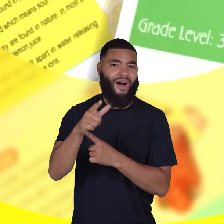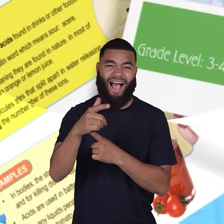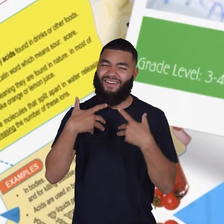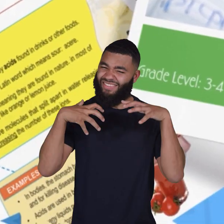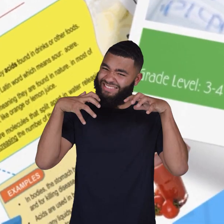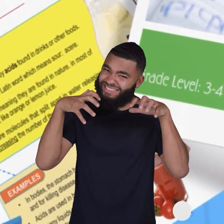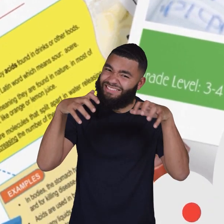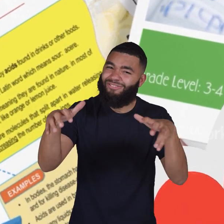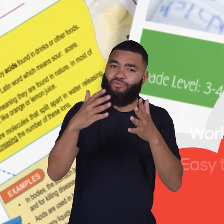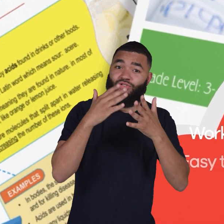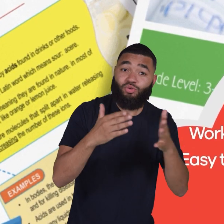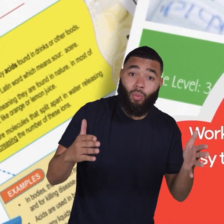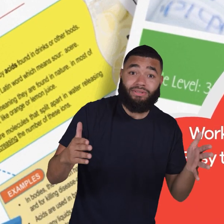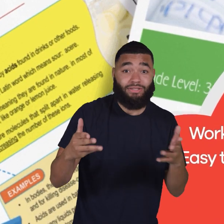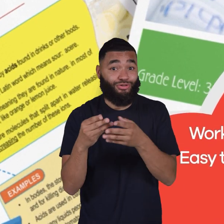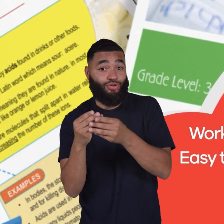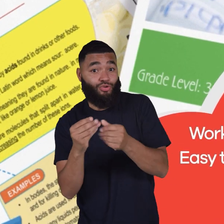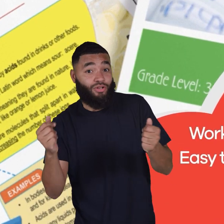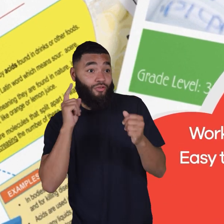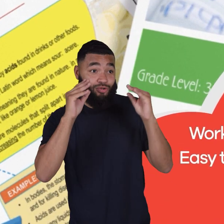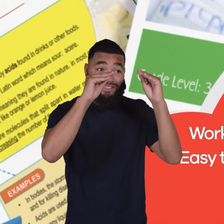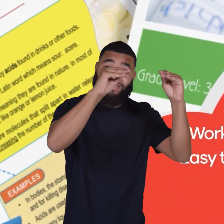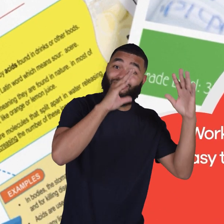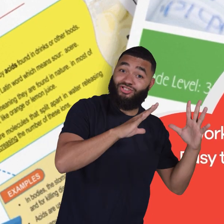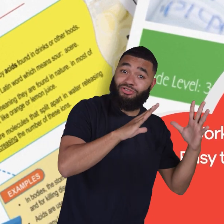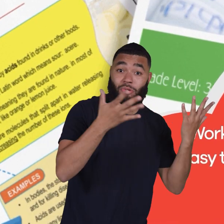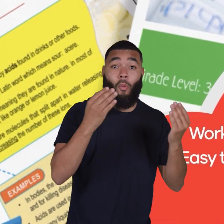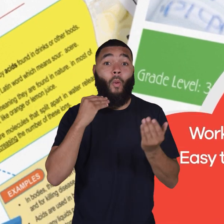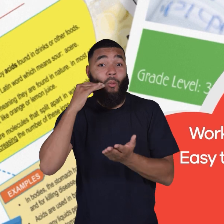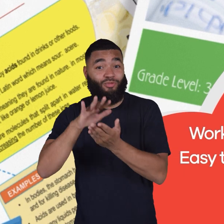and turnkey solutions for teachers and homeschoolers.